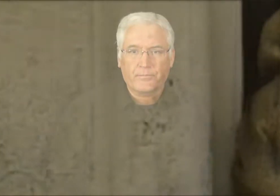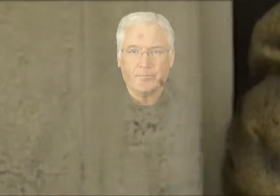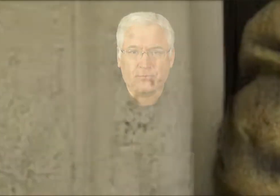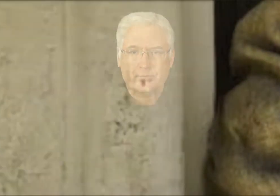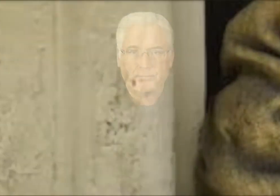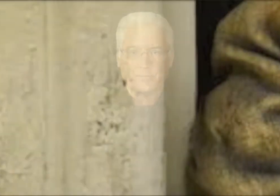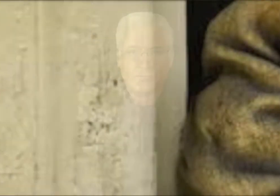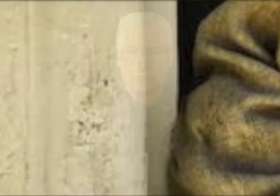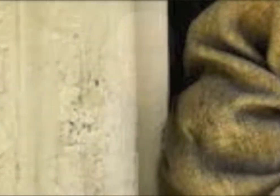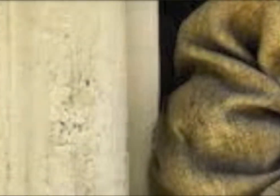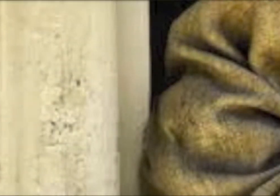everything.